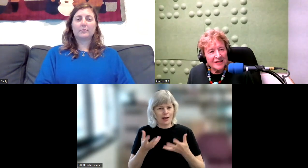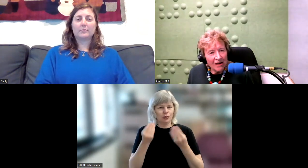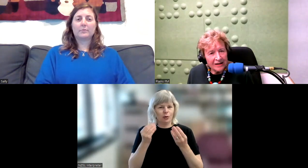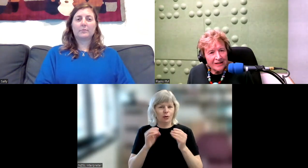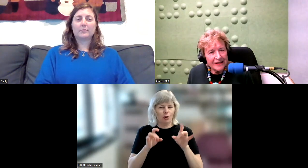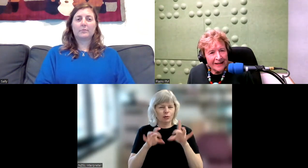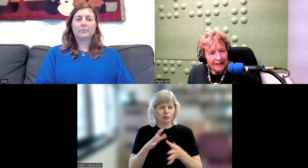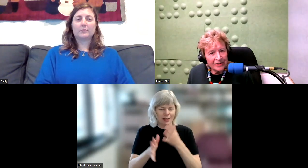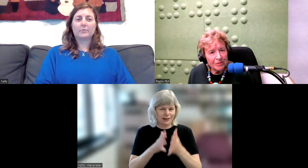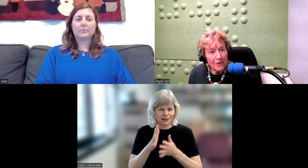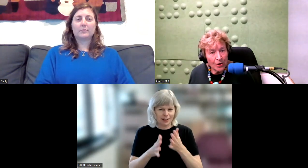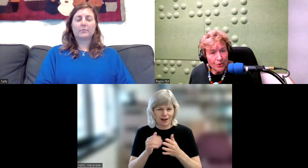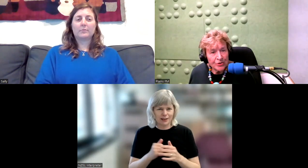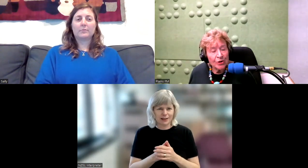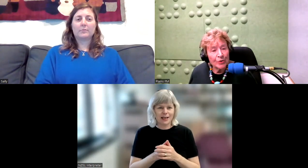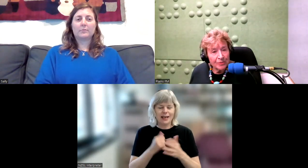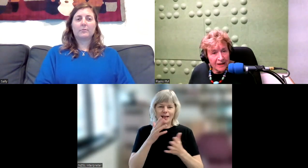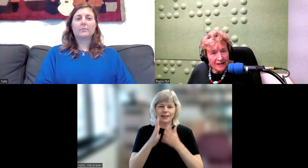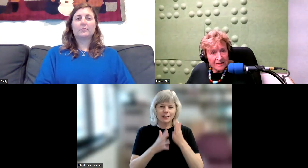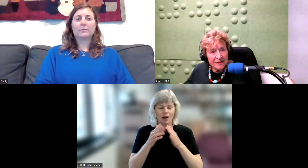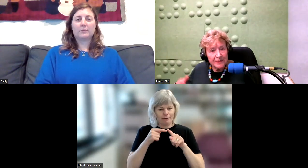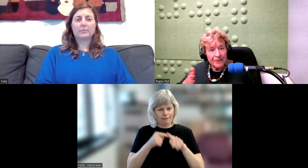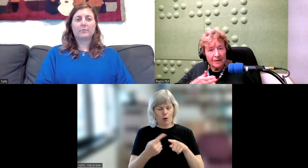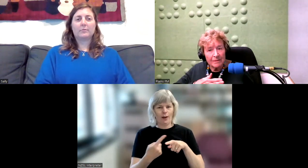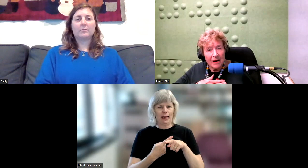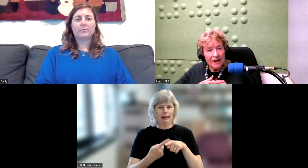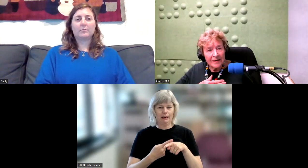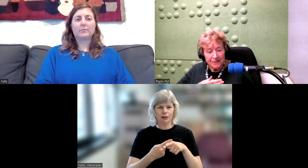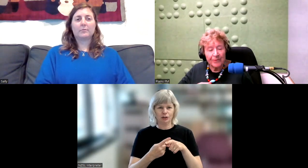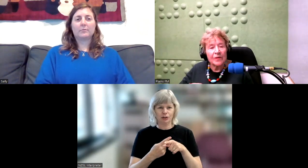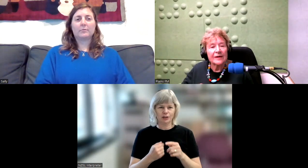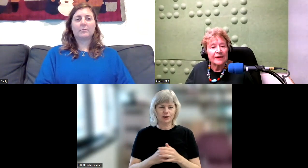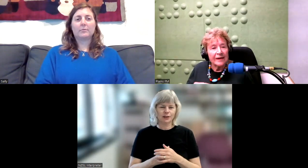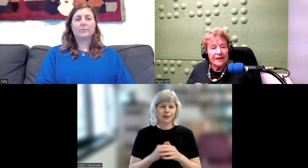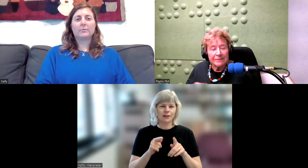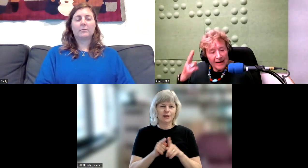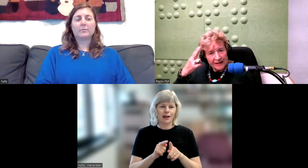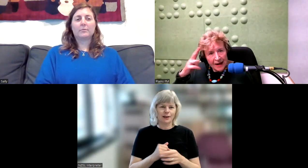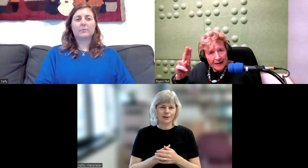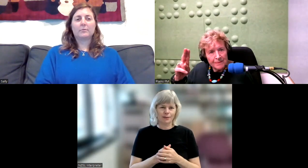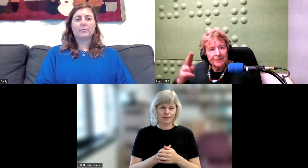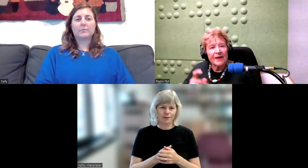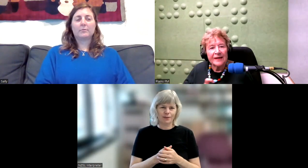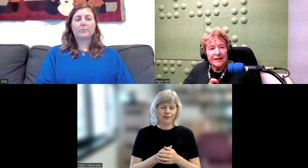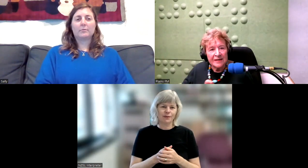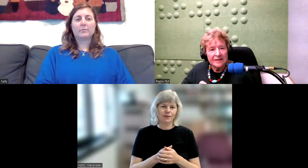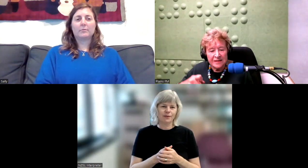signed English mode, which means my name is